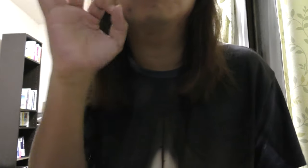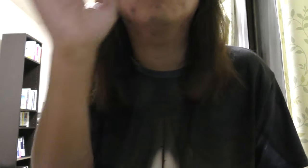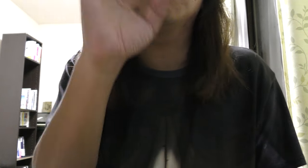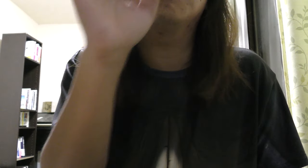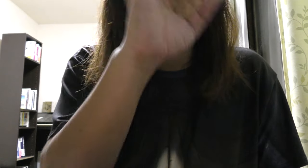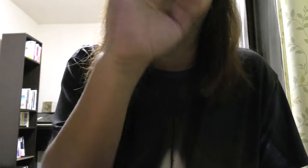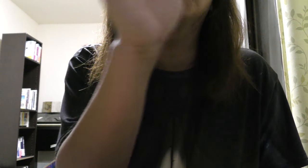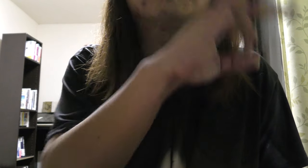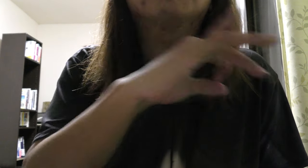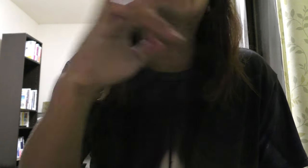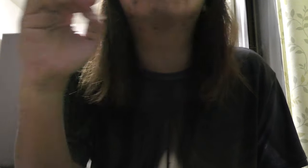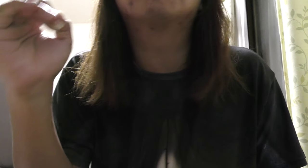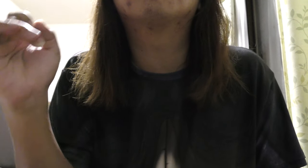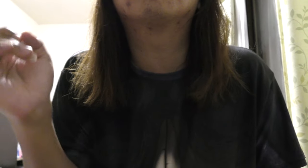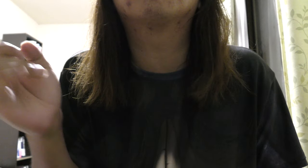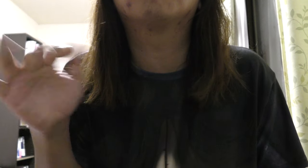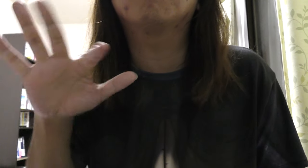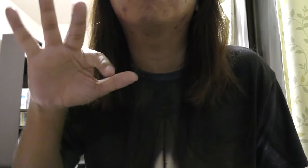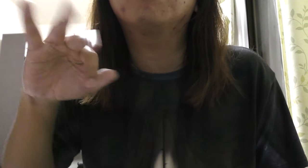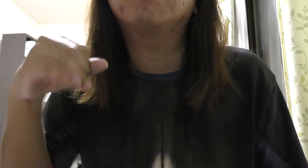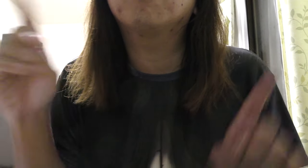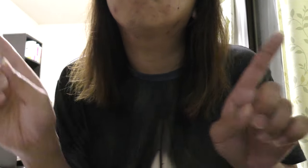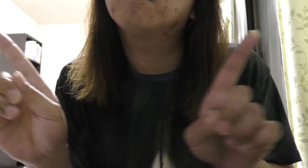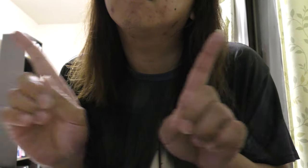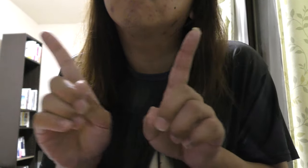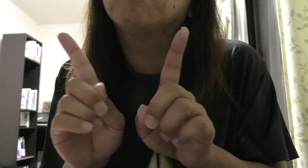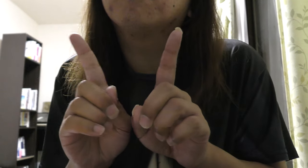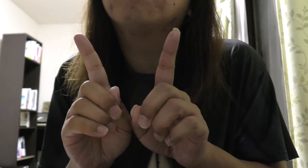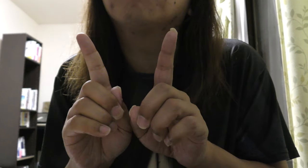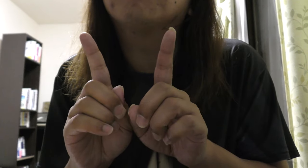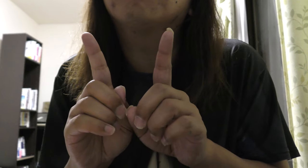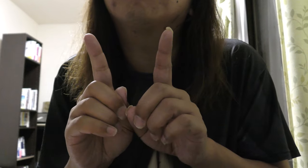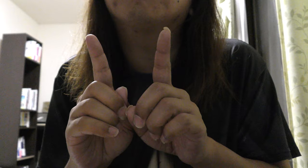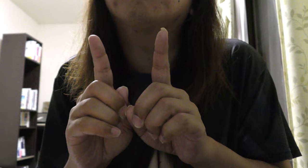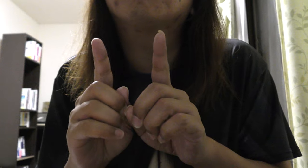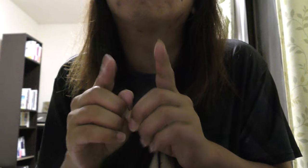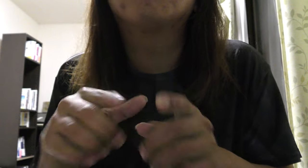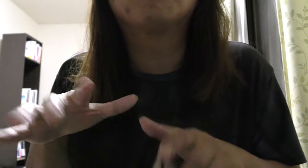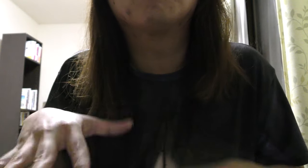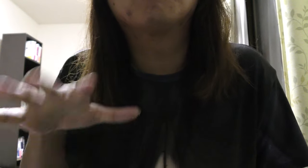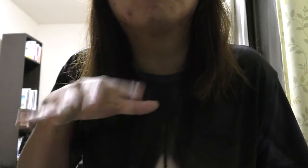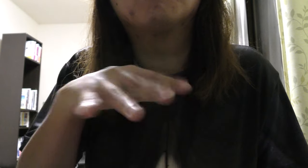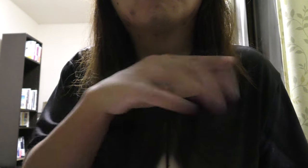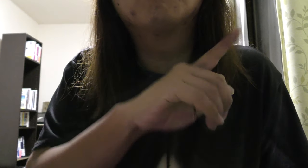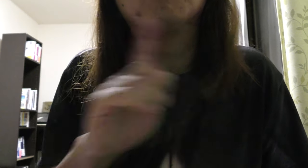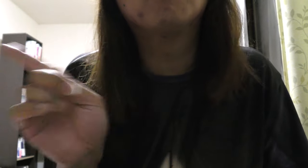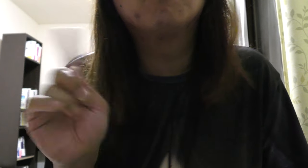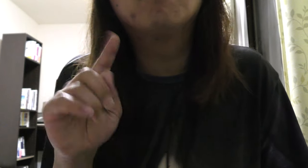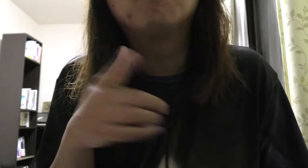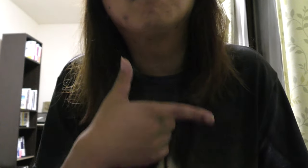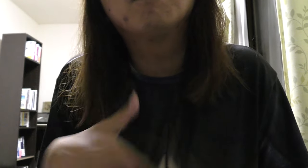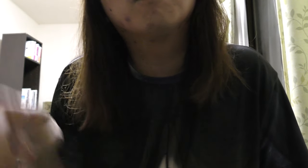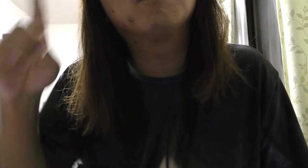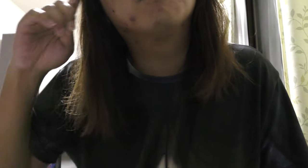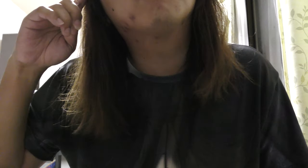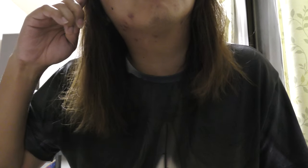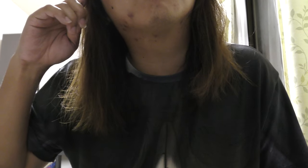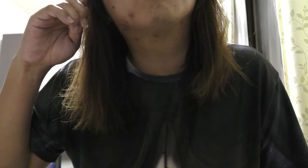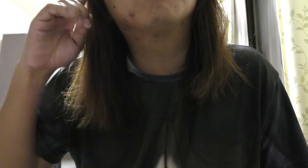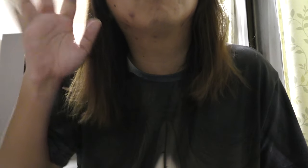find To reach your territory Which you must be inside If this